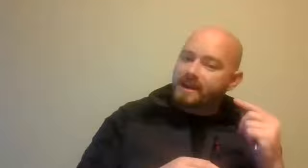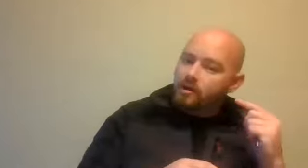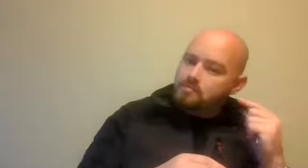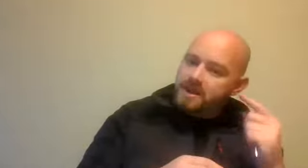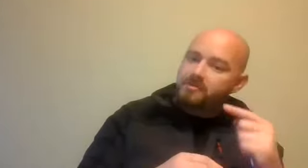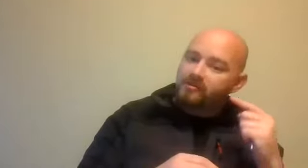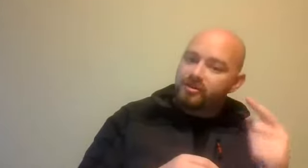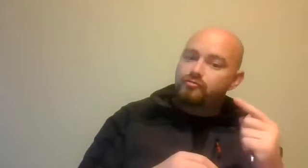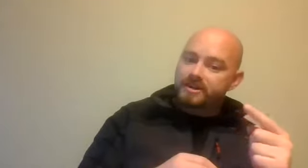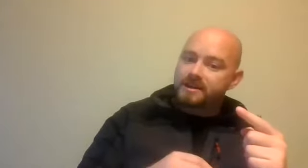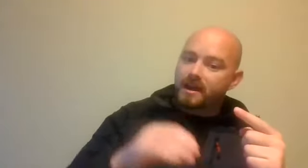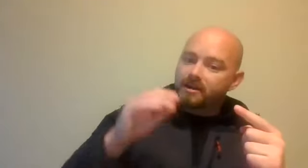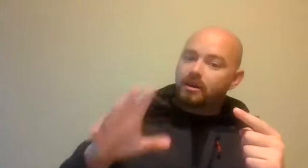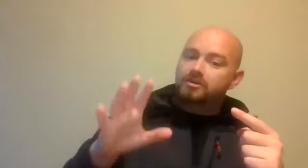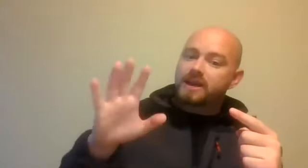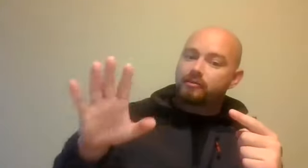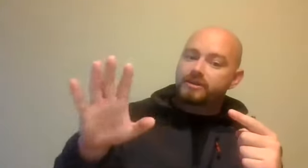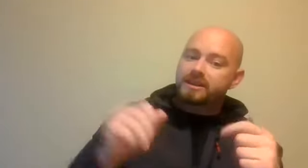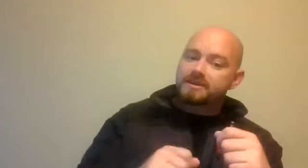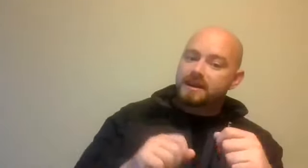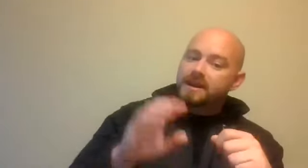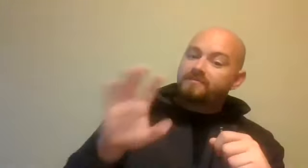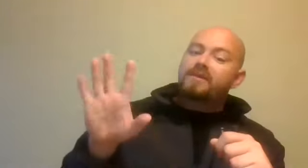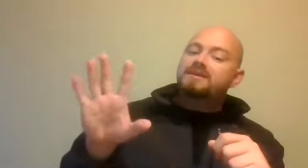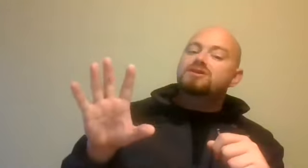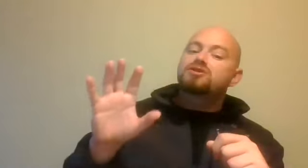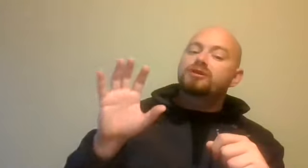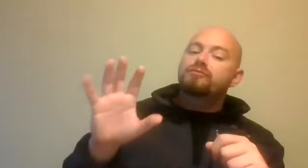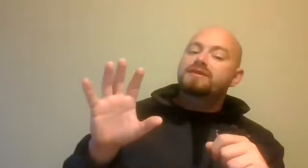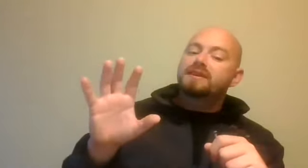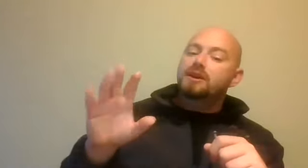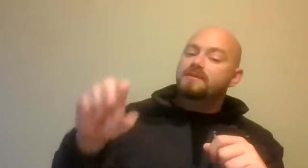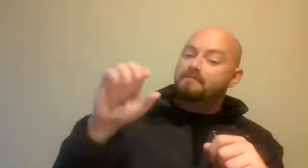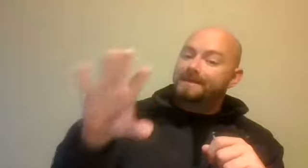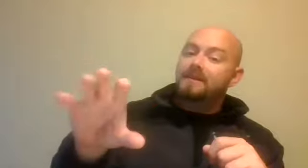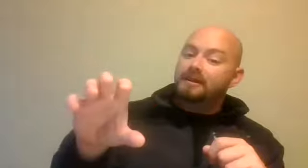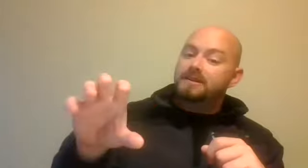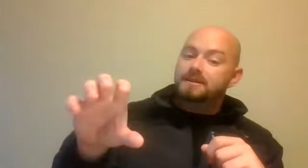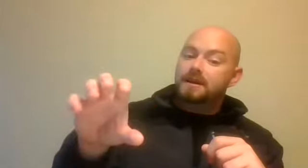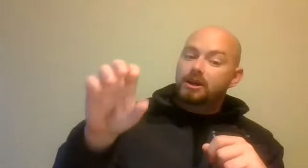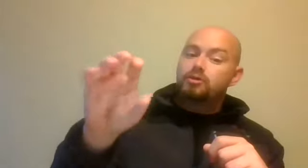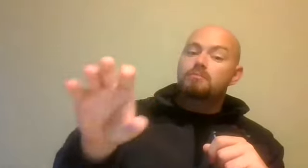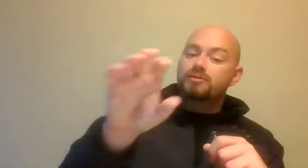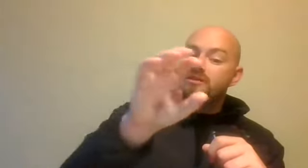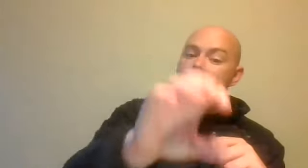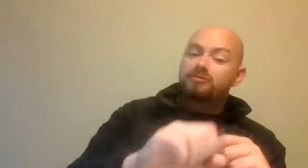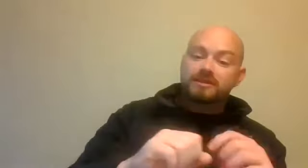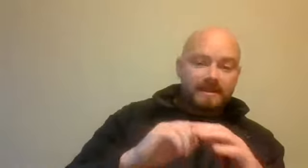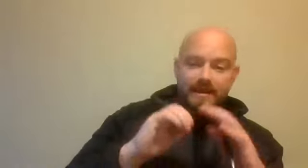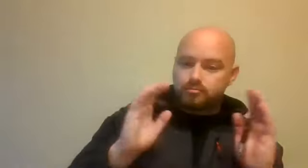and how people view risk, not just how risk is. Very easy to study risk in terms of methodologies, metrics, and metrics. And that is